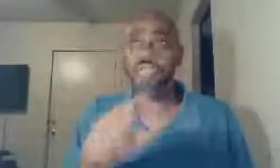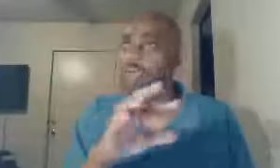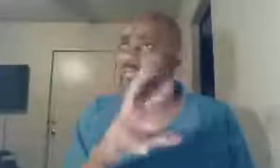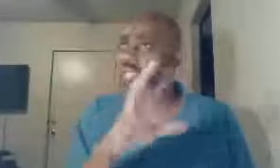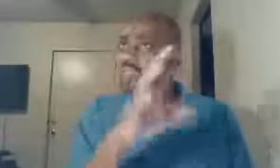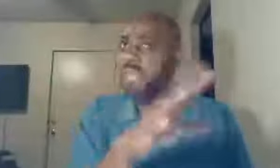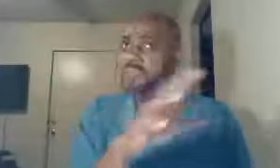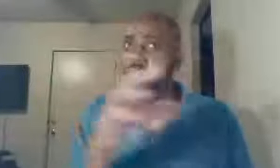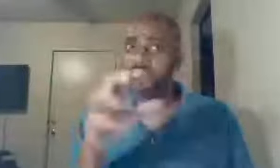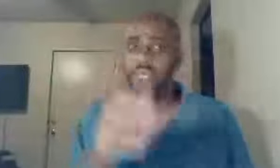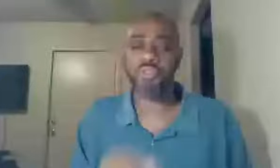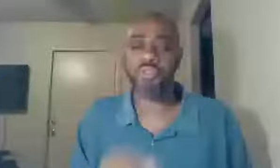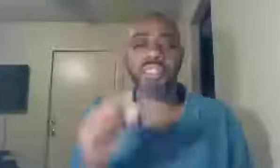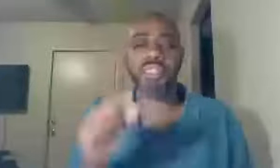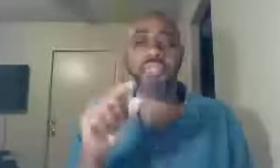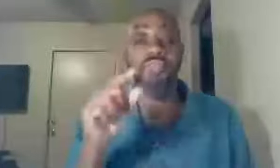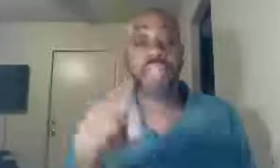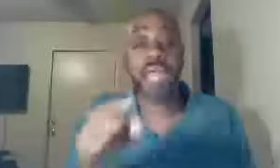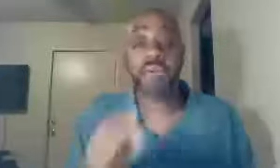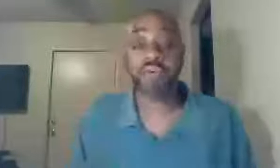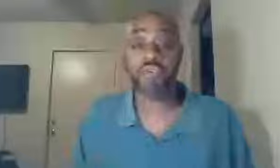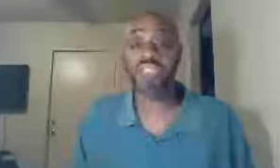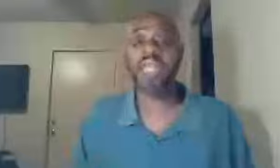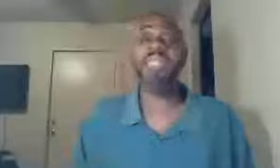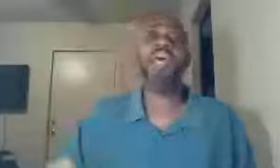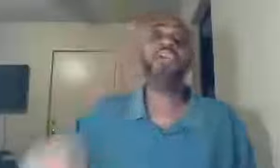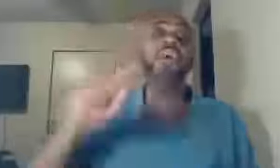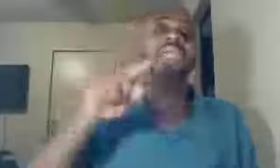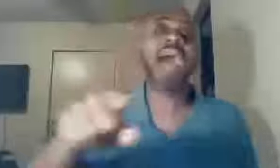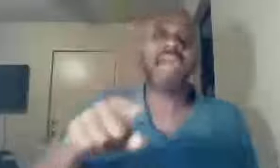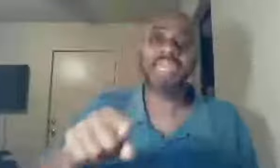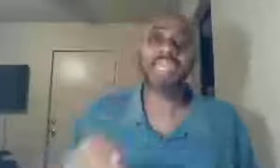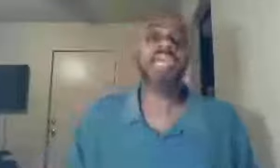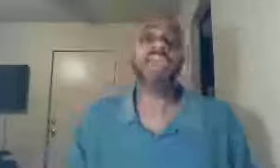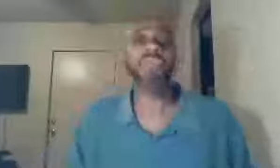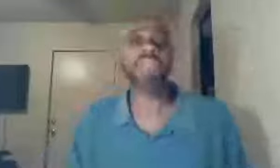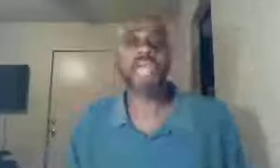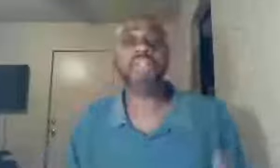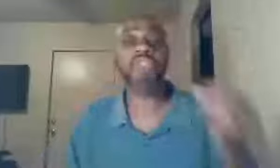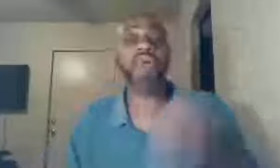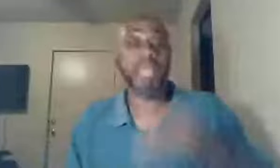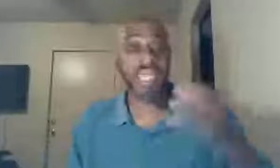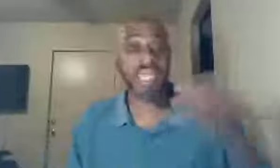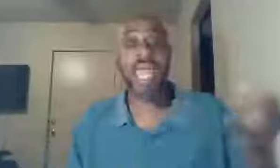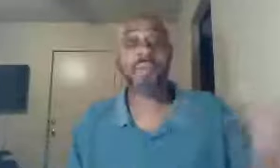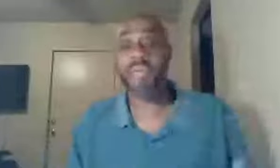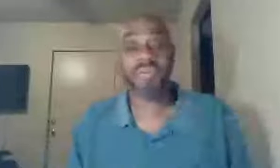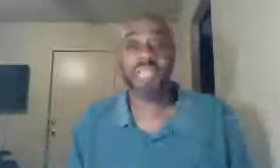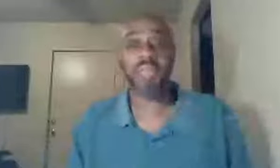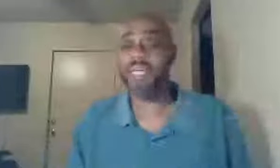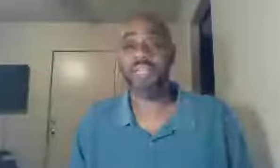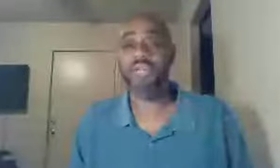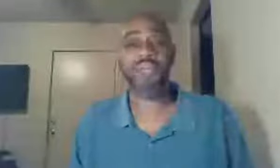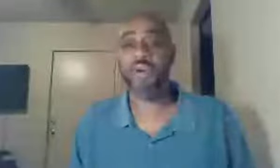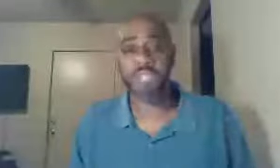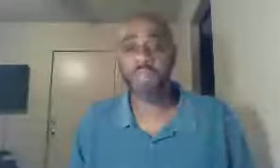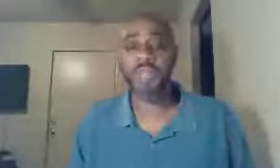sin, either chapter one, or chapter two says, and if you say you have no sin, you're lying, if you say that you are incapable of sin, because you have the Holy Spirit,